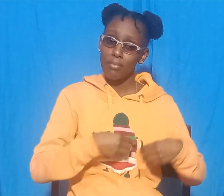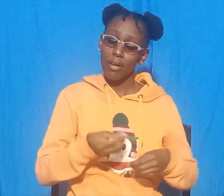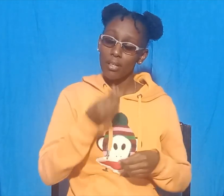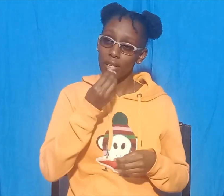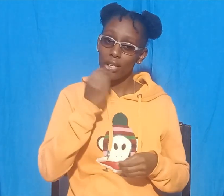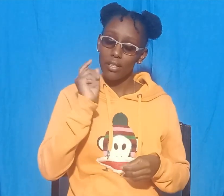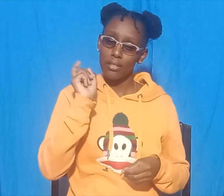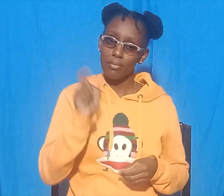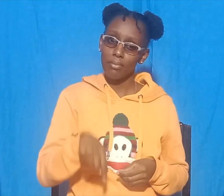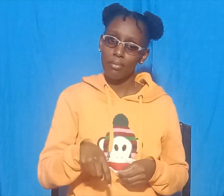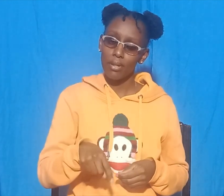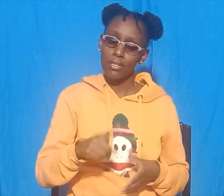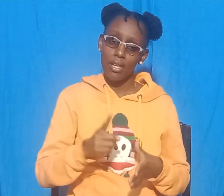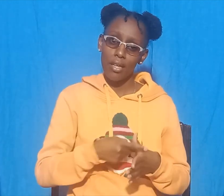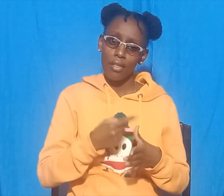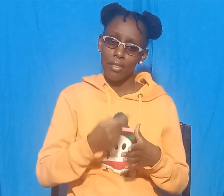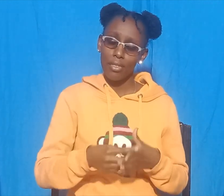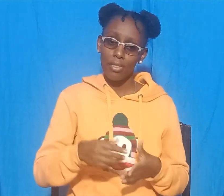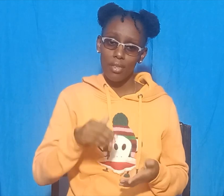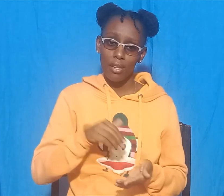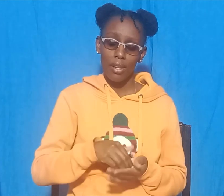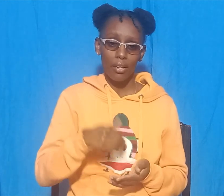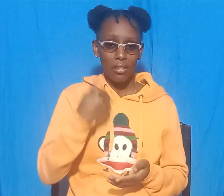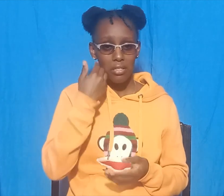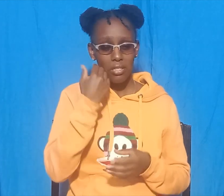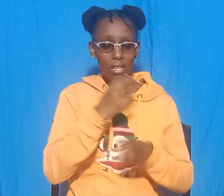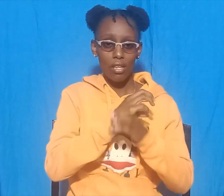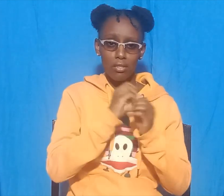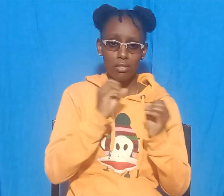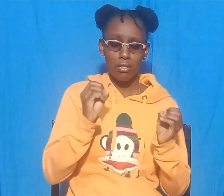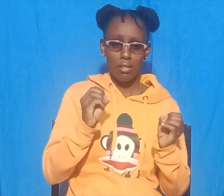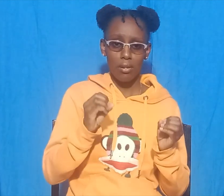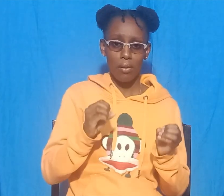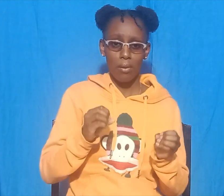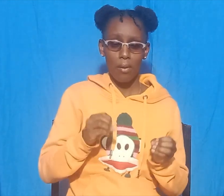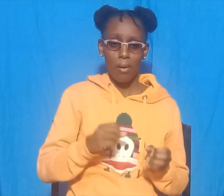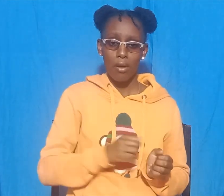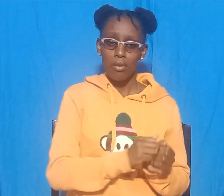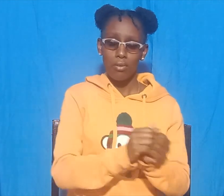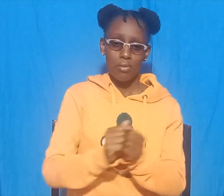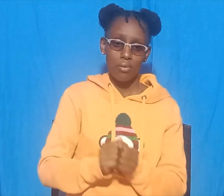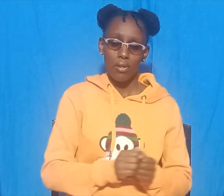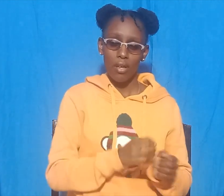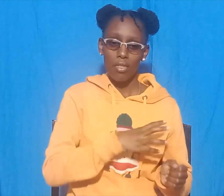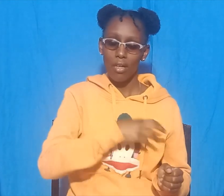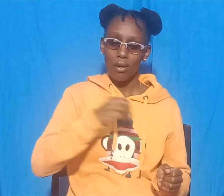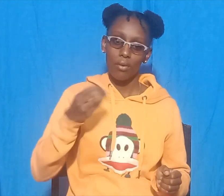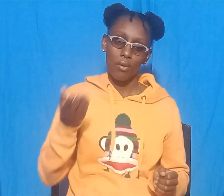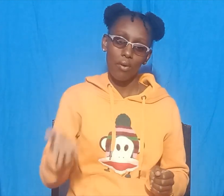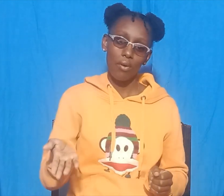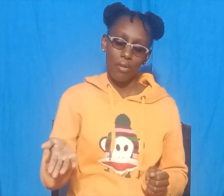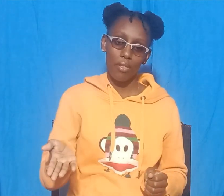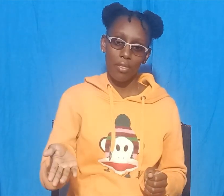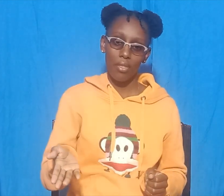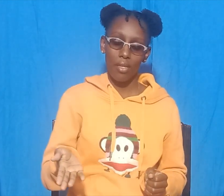Then you will be well again. So I am taking you to him. And I am telling you you.